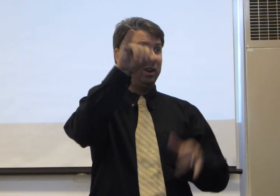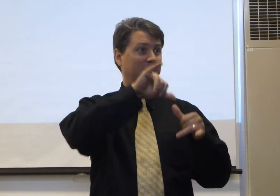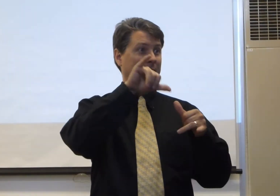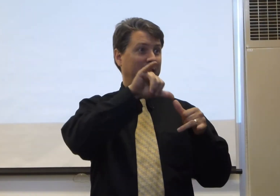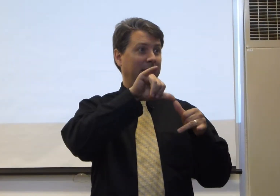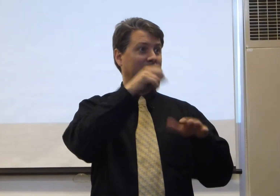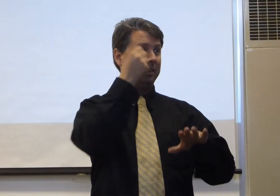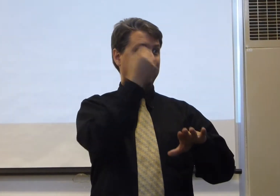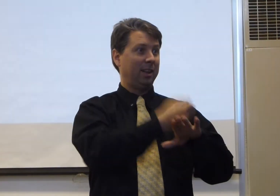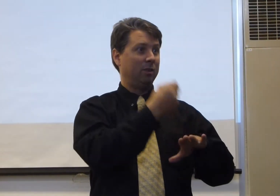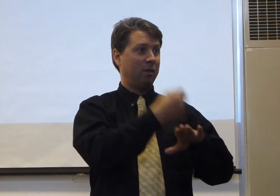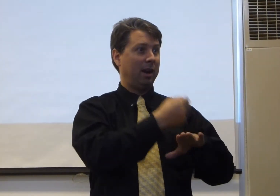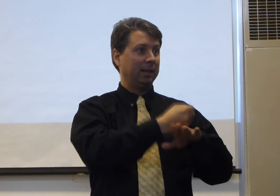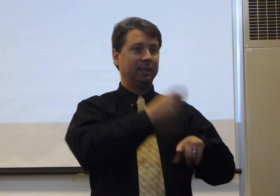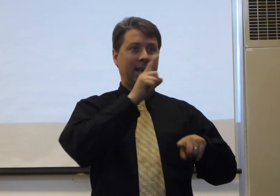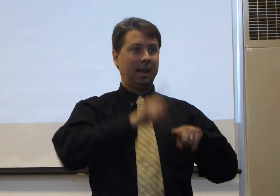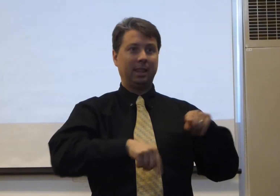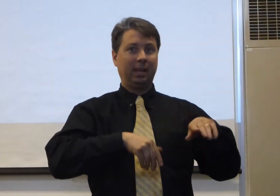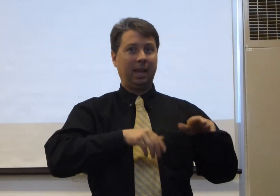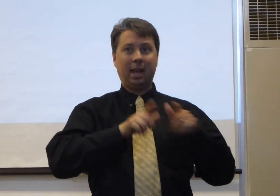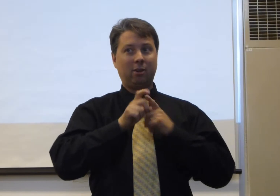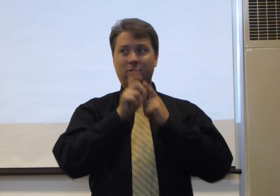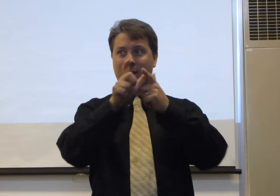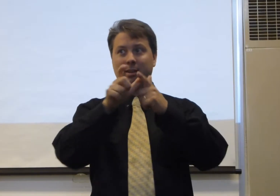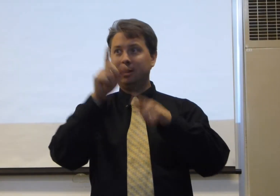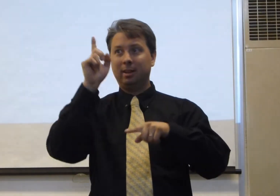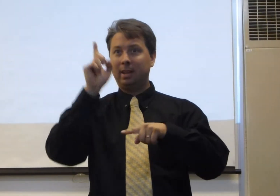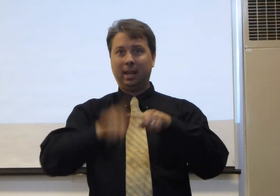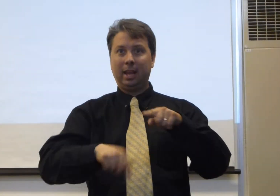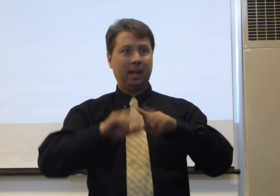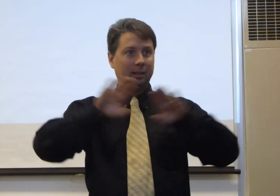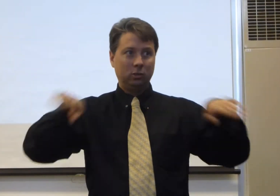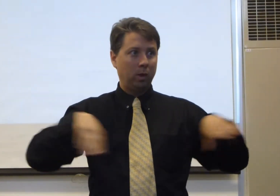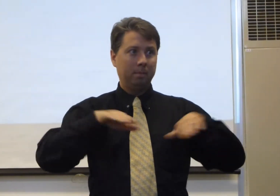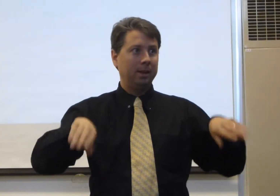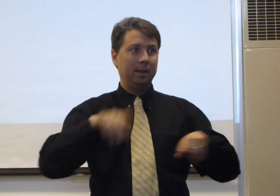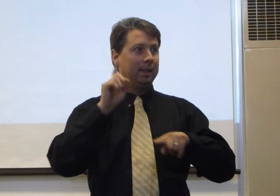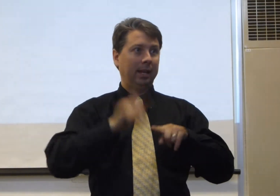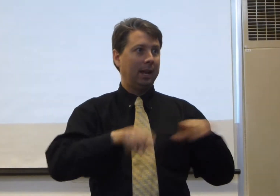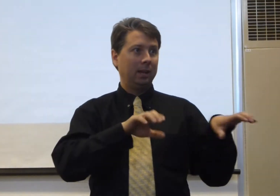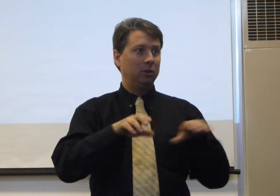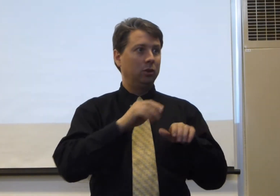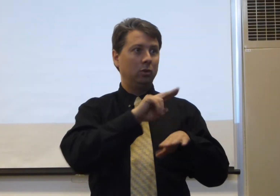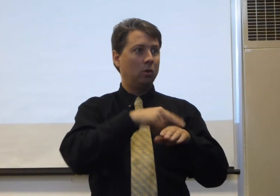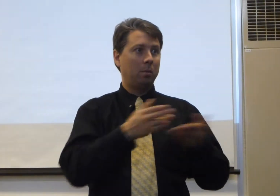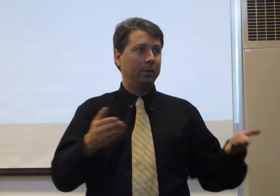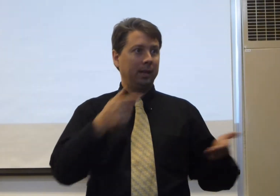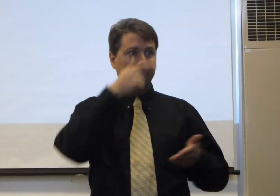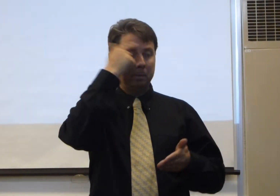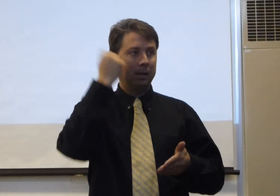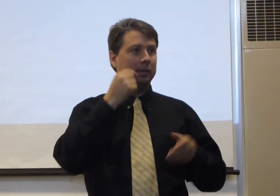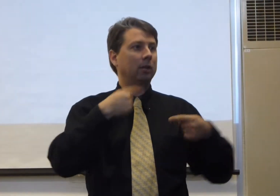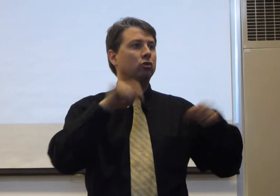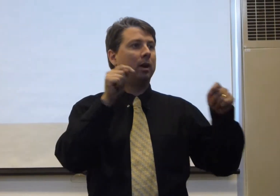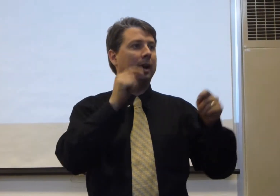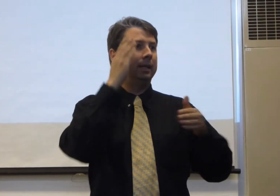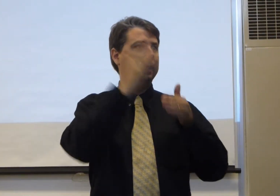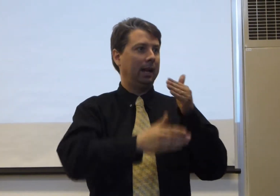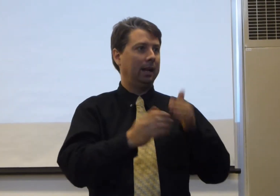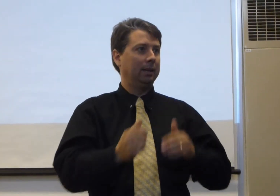feet on the rocks, and they can't run, they can't swim, they can't do normal things, because they tried to end